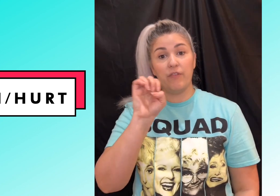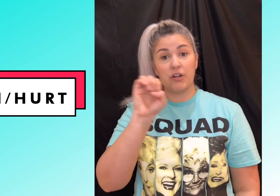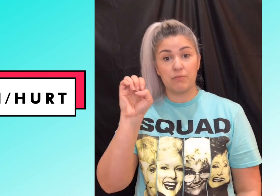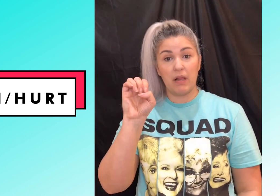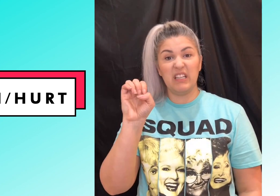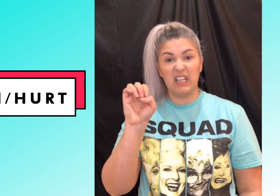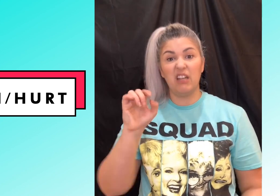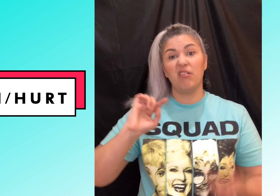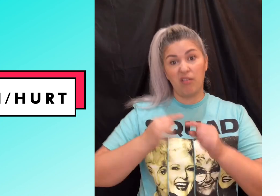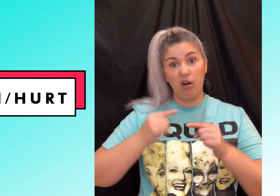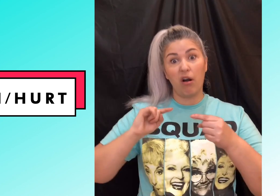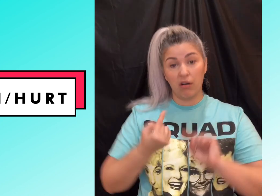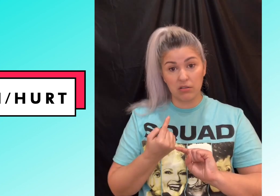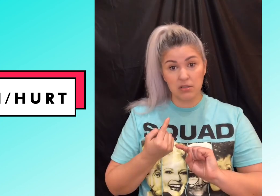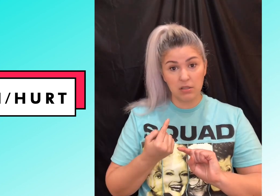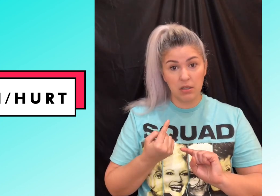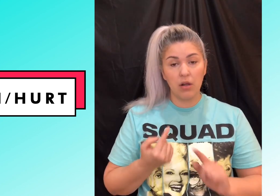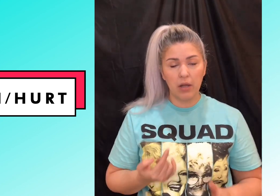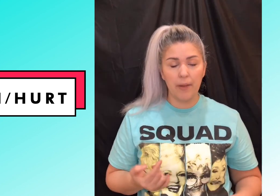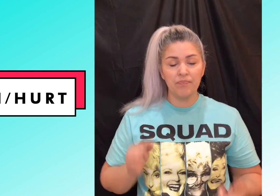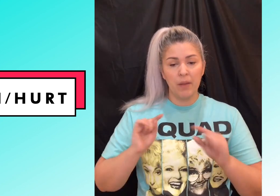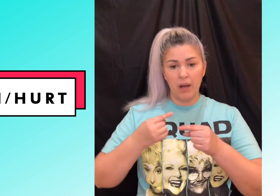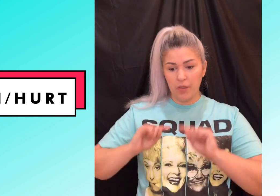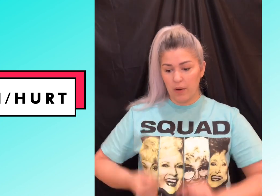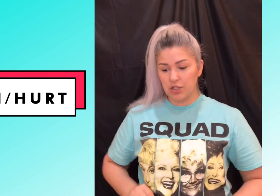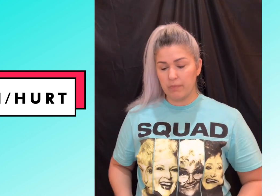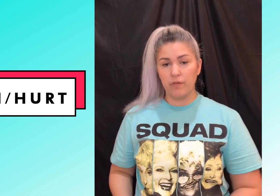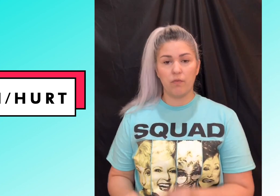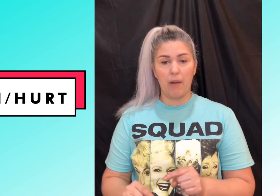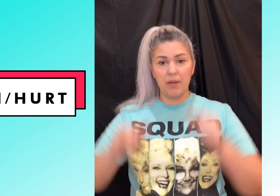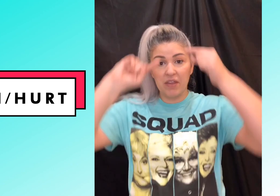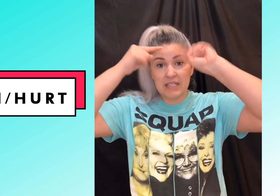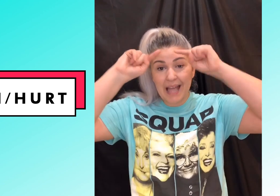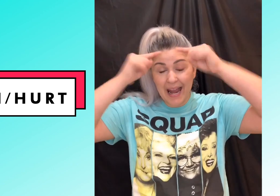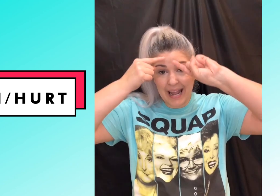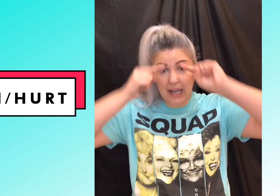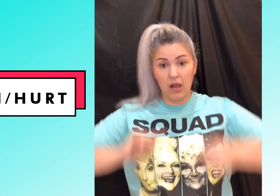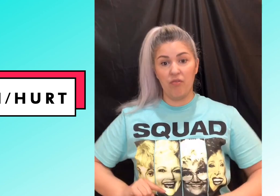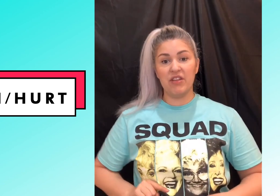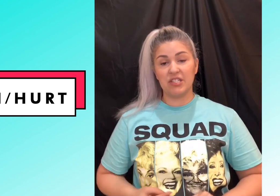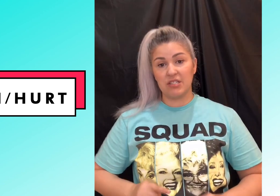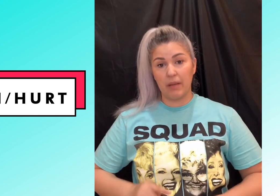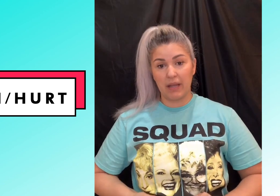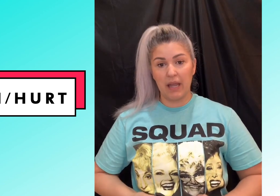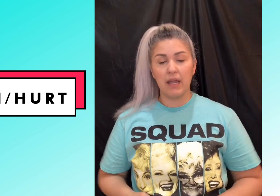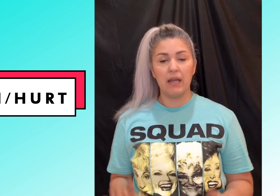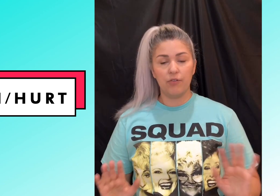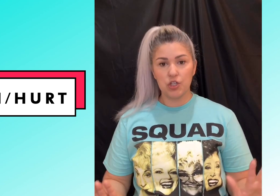finger spell it knee hurts okay but otherwise you can move it around but this is headache this is stomachache if you just